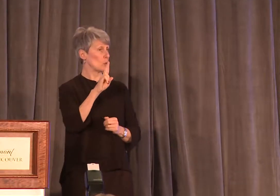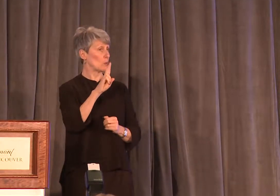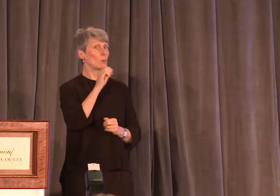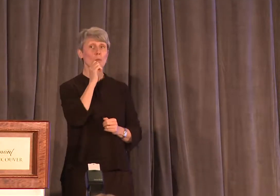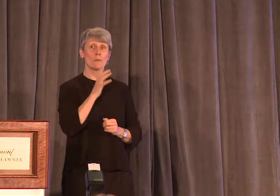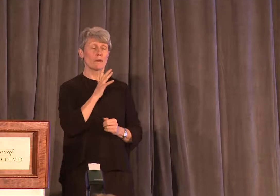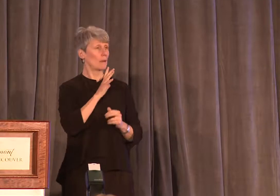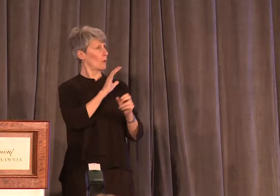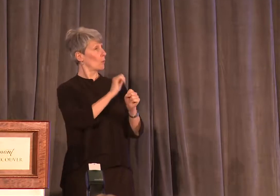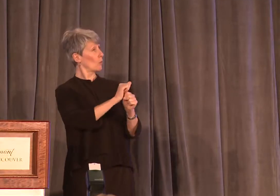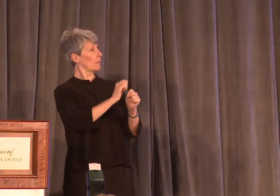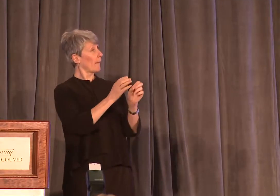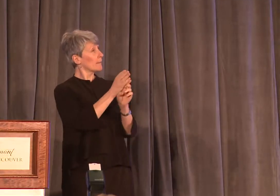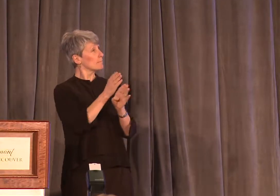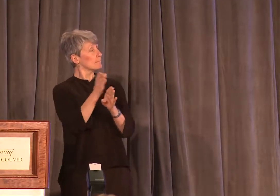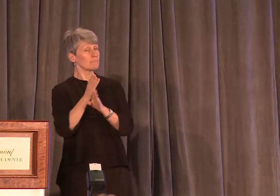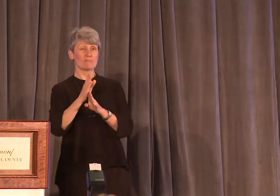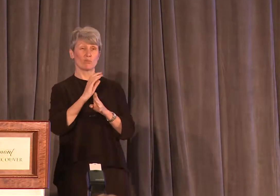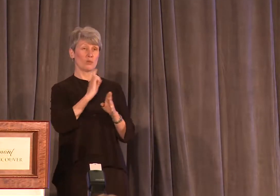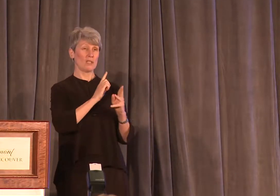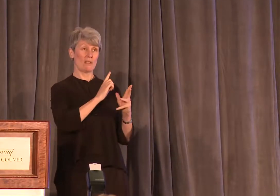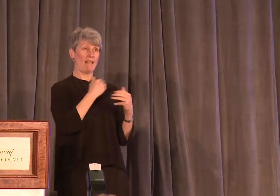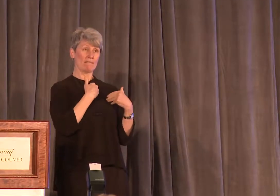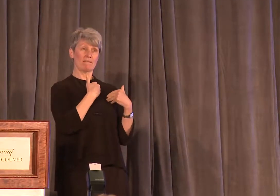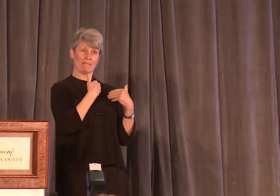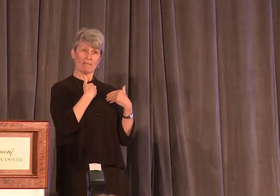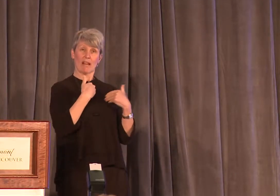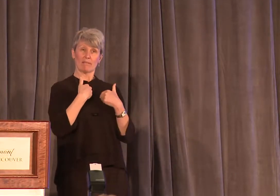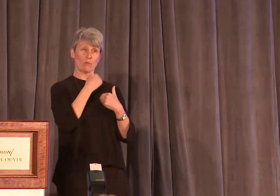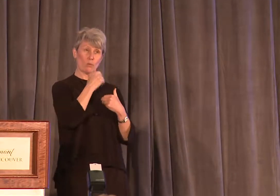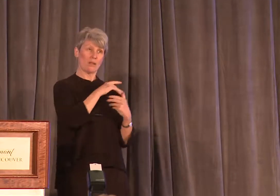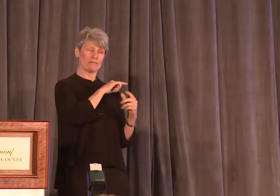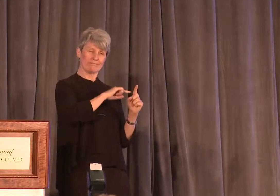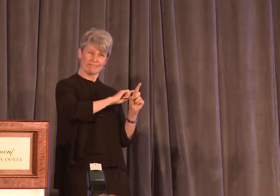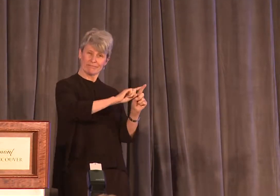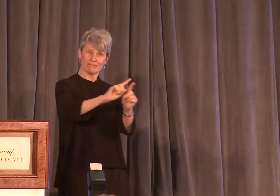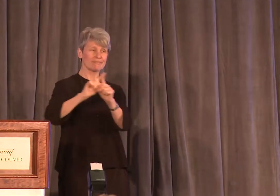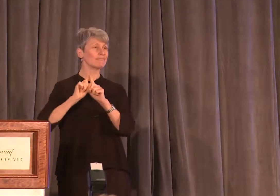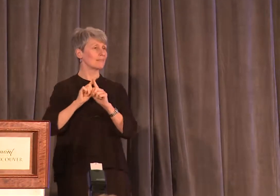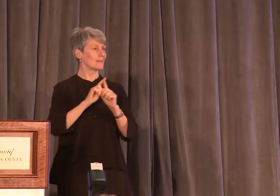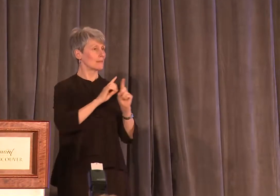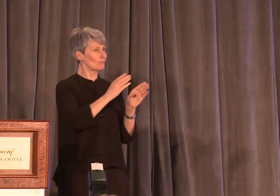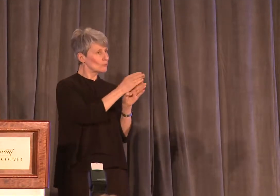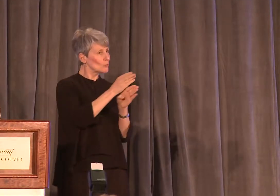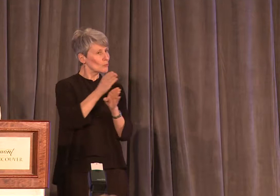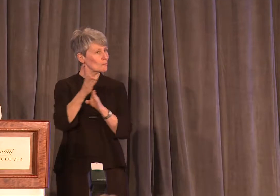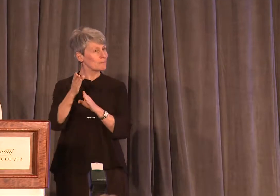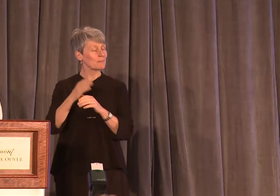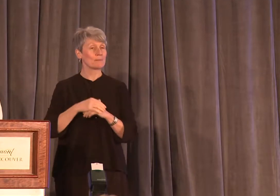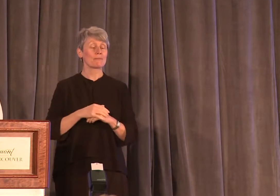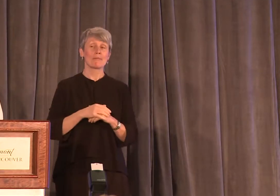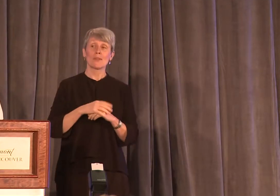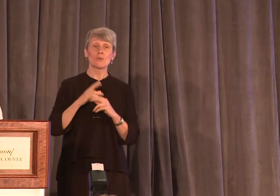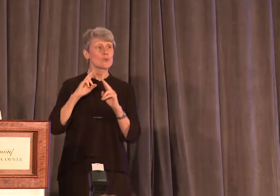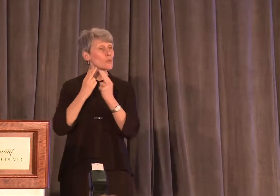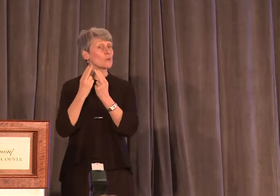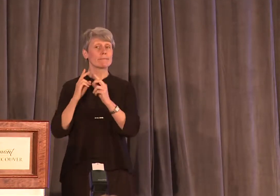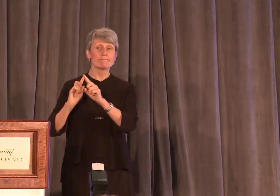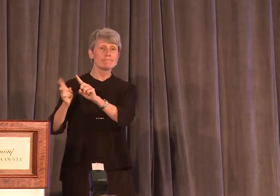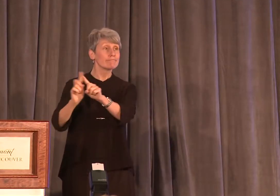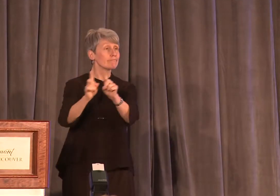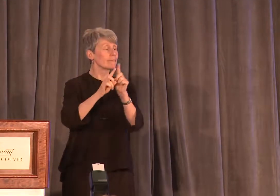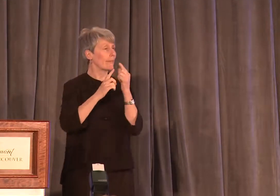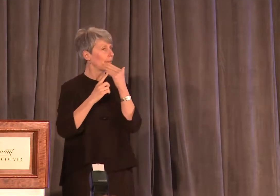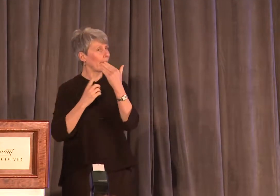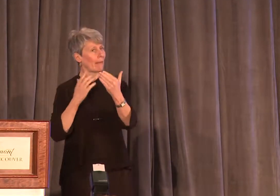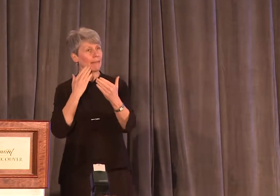just about every sector of our economy. Thanks to all of our unions, thousands